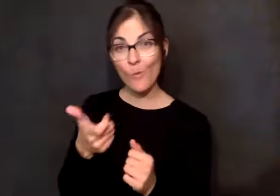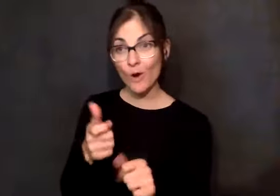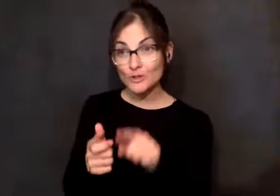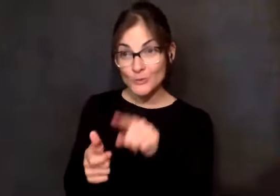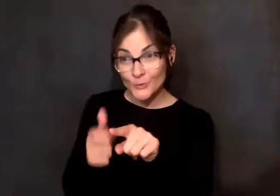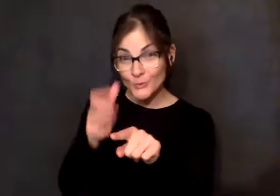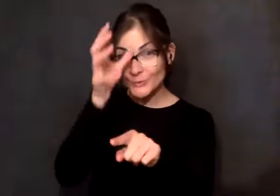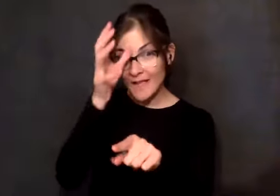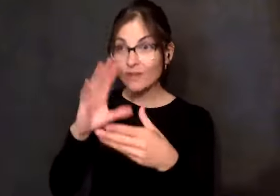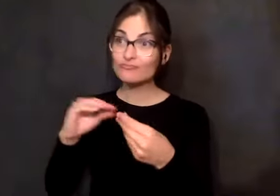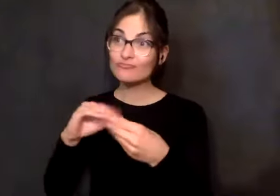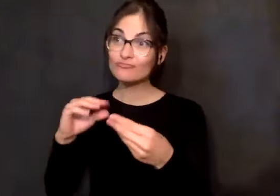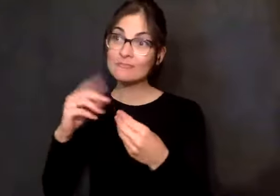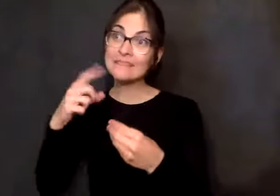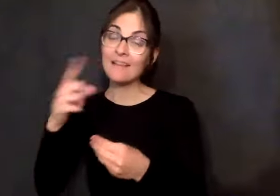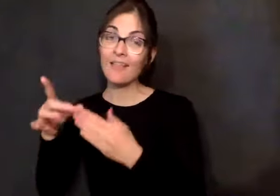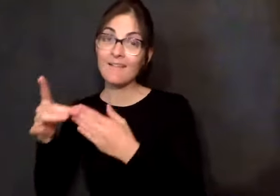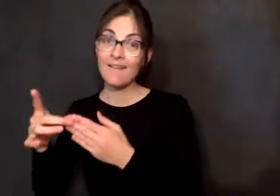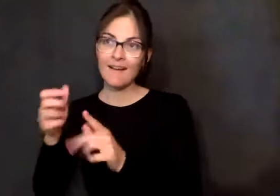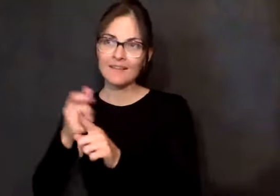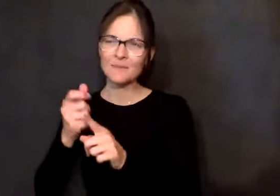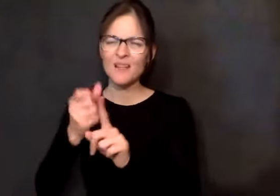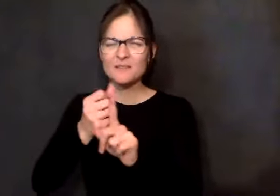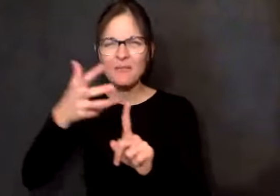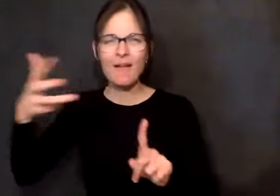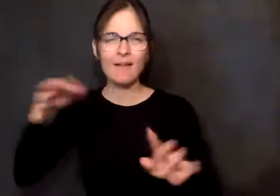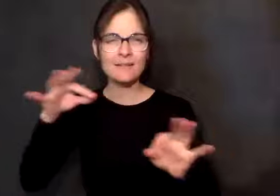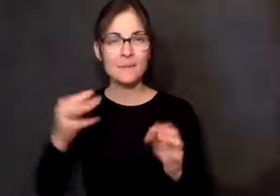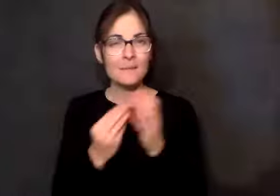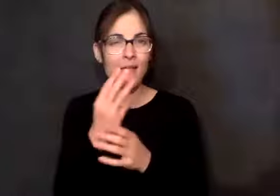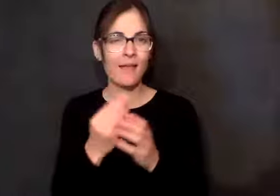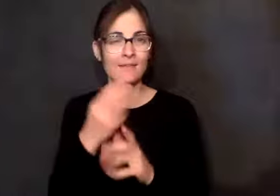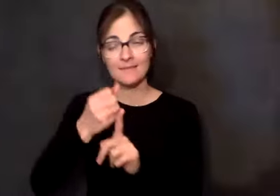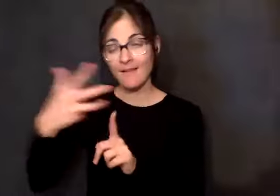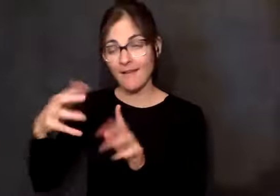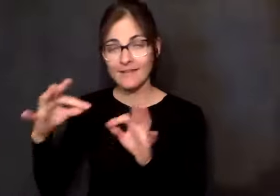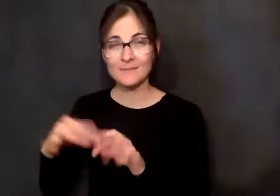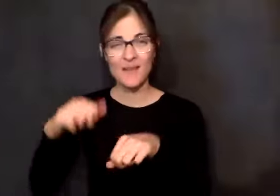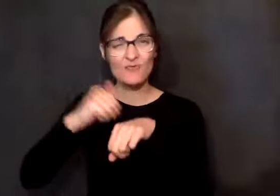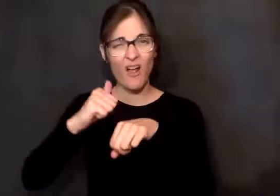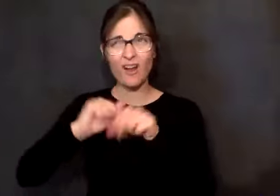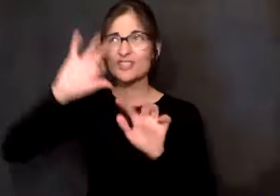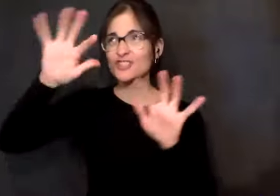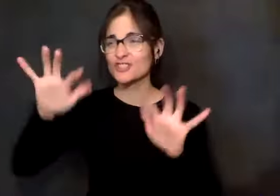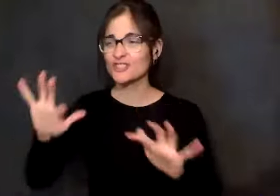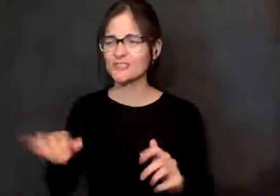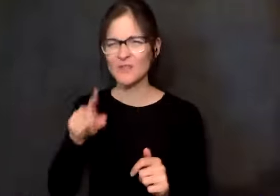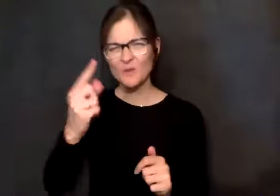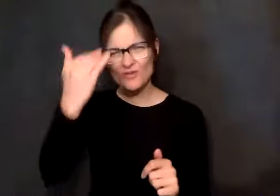guide about the wildlife and about the vegetation. You knew more about the rock formations and the wildlife